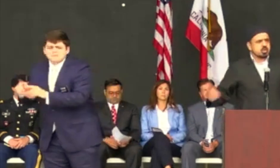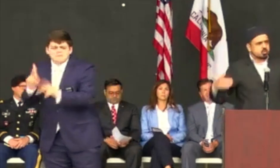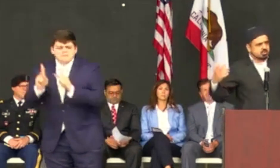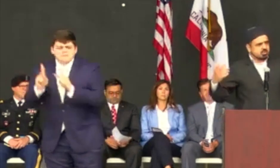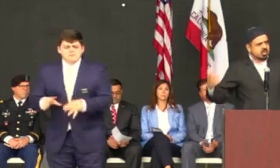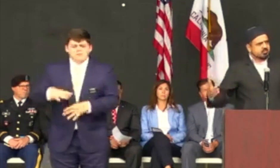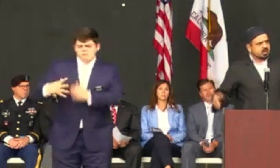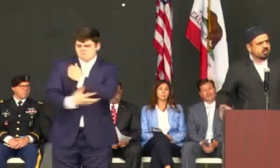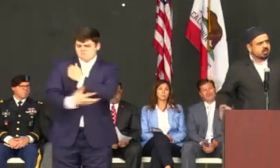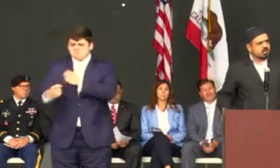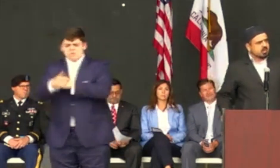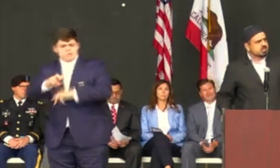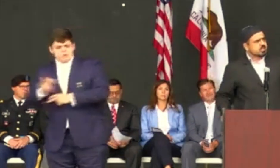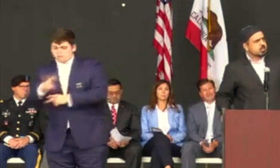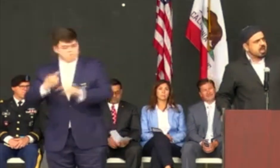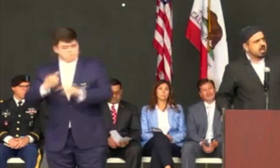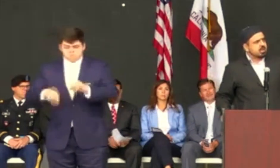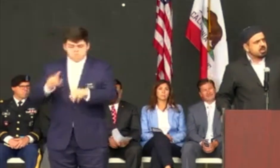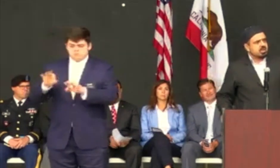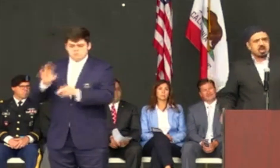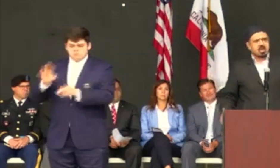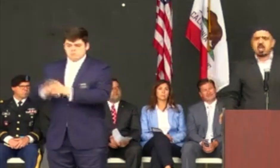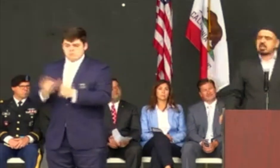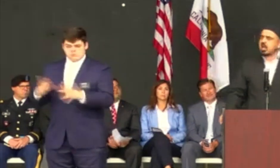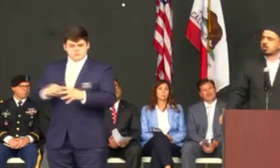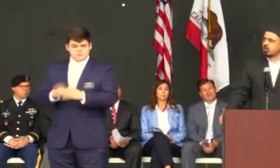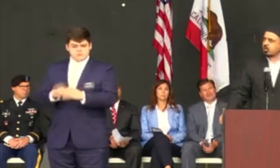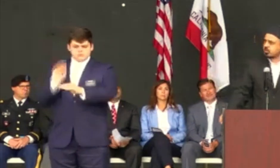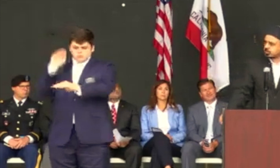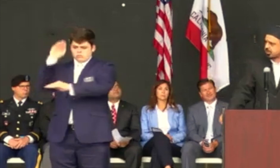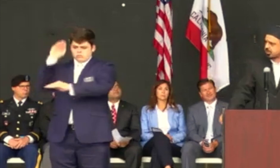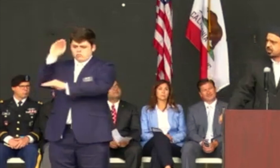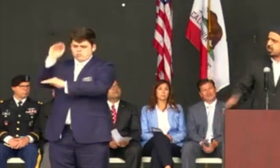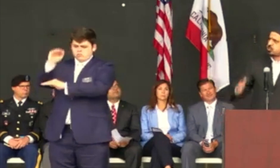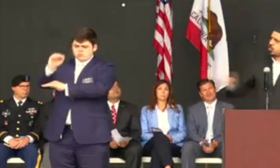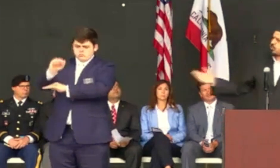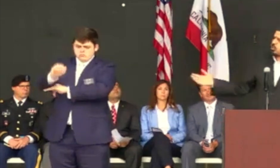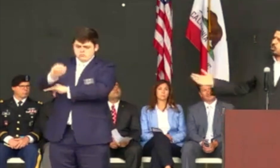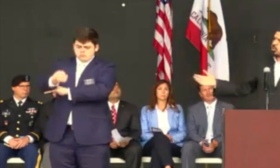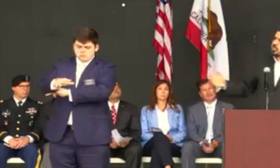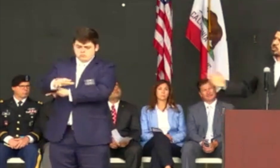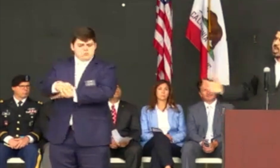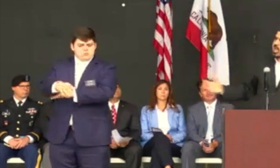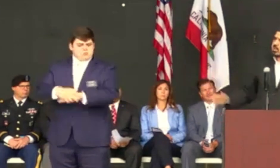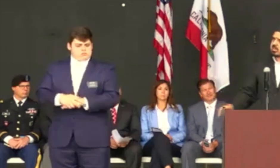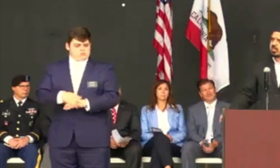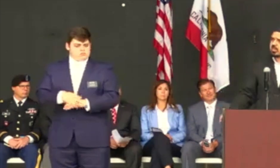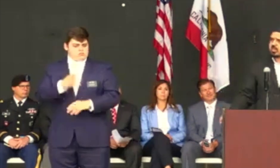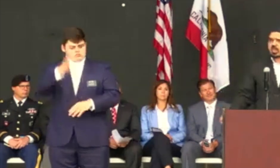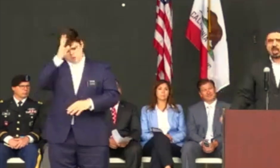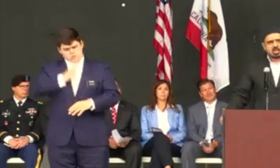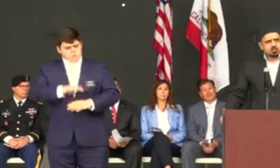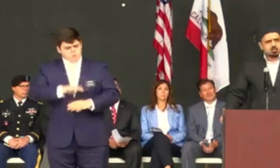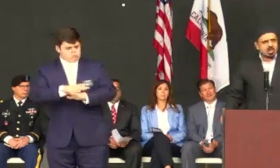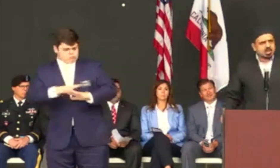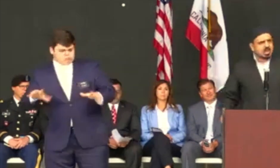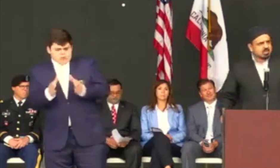the evening, he sees a man lying down on the street, turned blue, dead. And he recognized the man, and said,